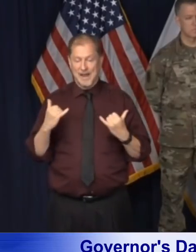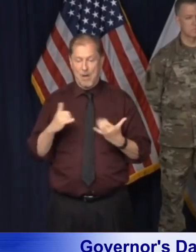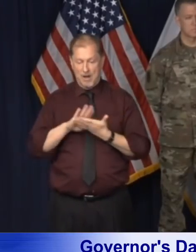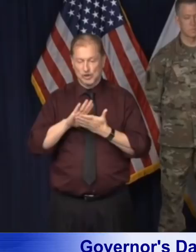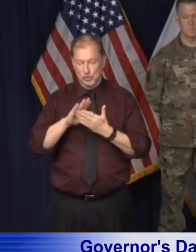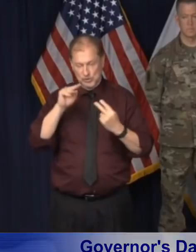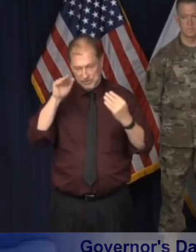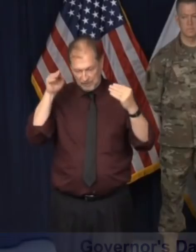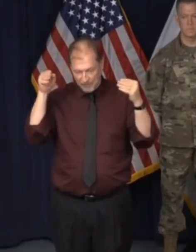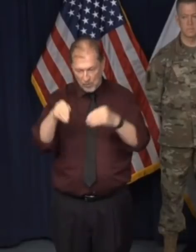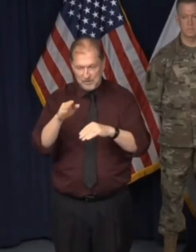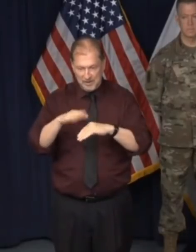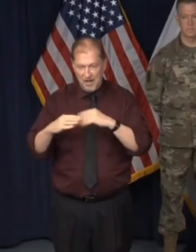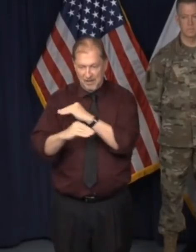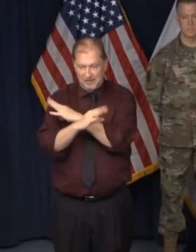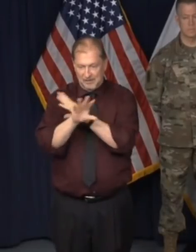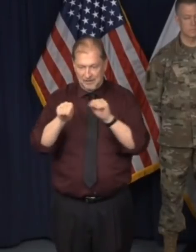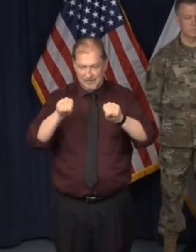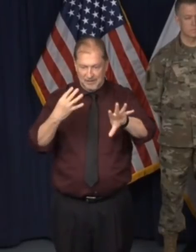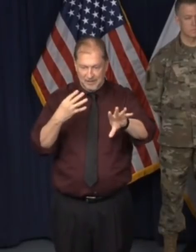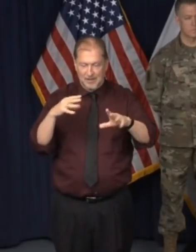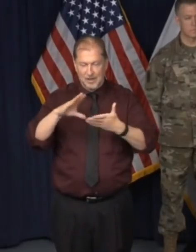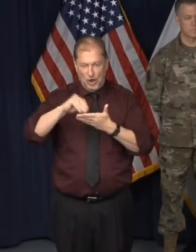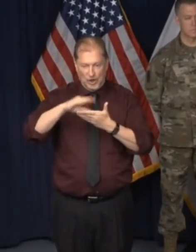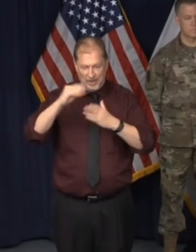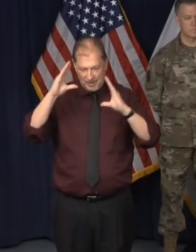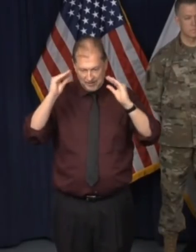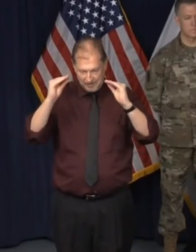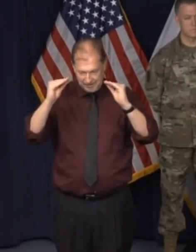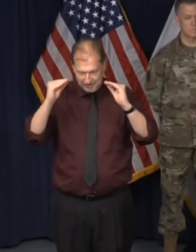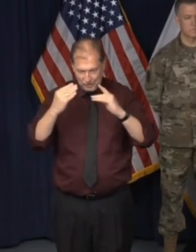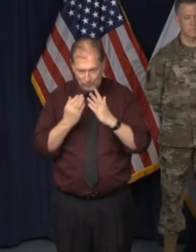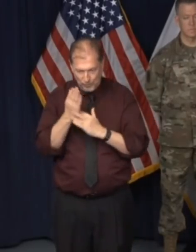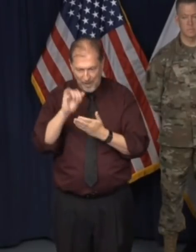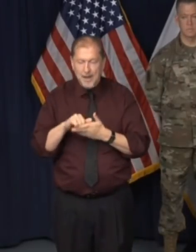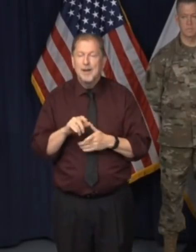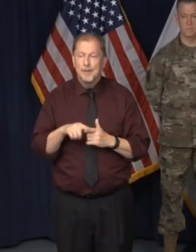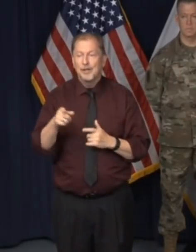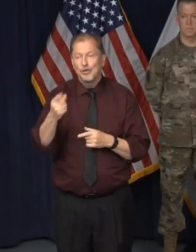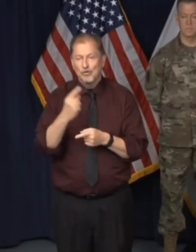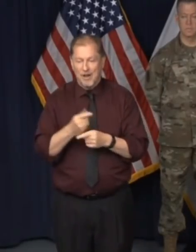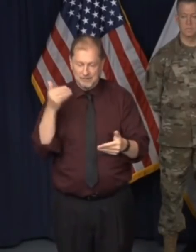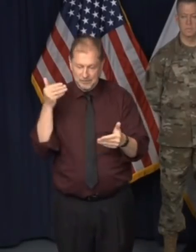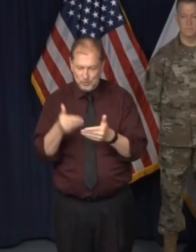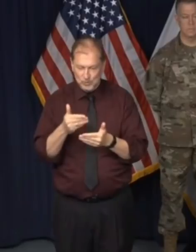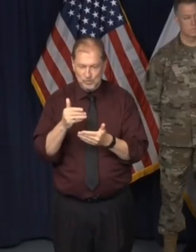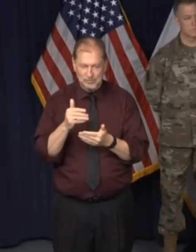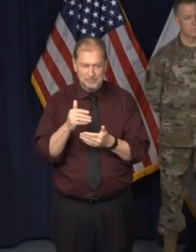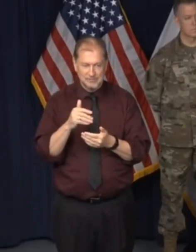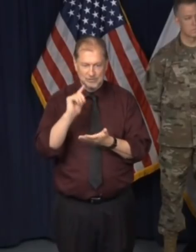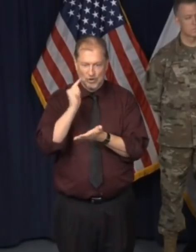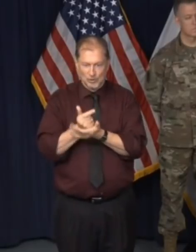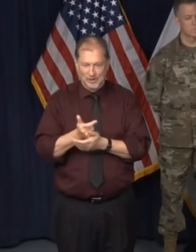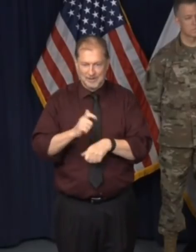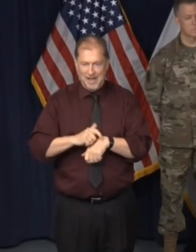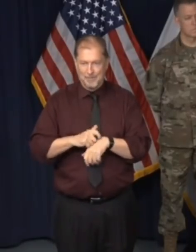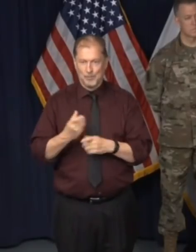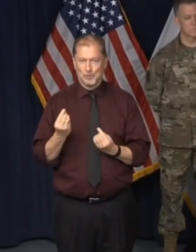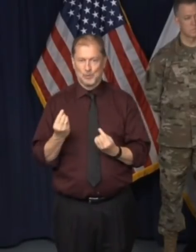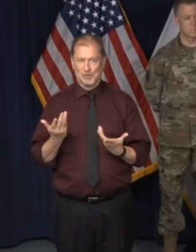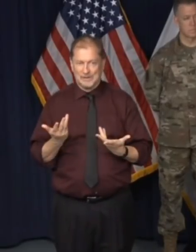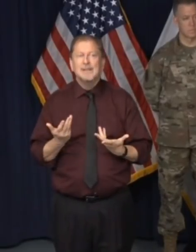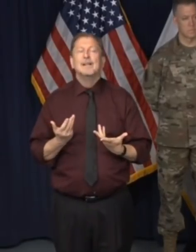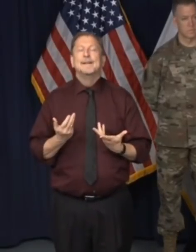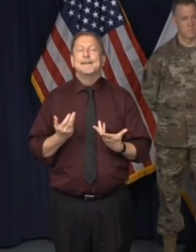but as you're pointing out, you know, in the last two months here of school, it's, you know, time to start focusing on graduation. And, you know, if a decision is made,